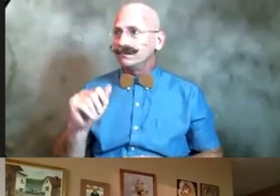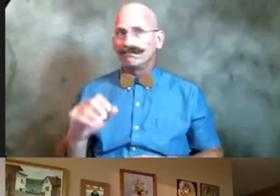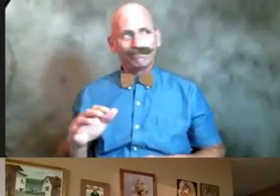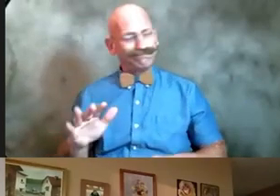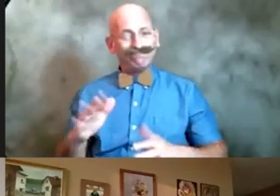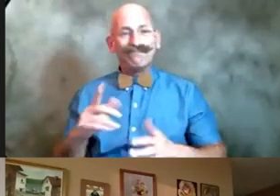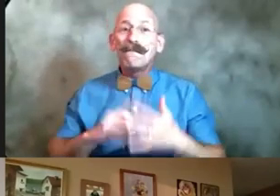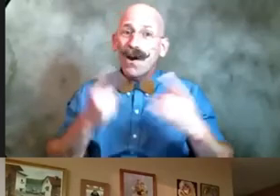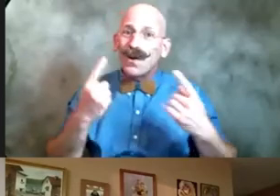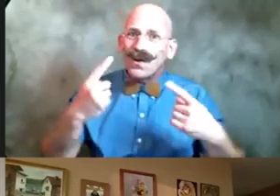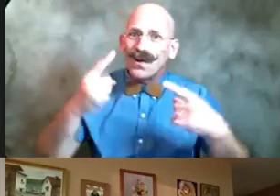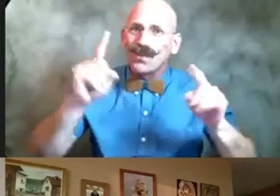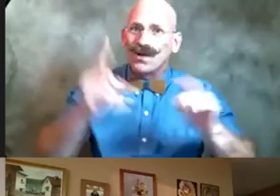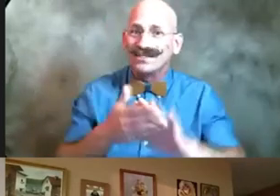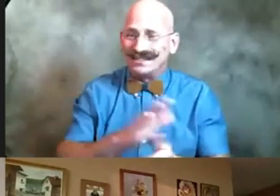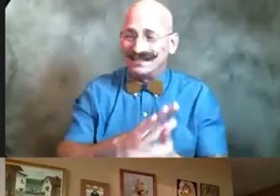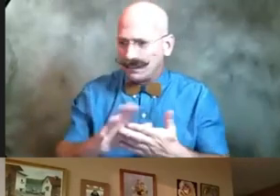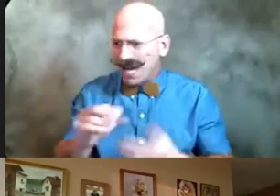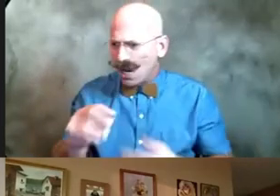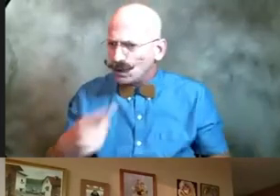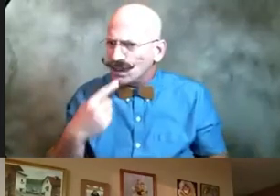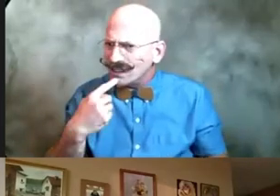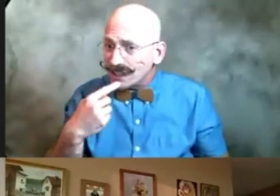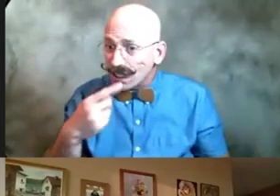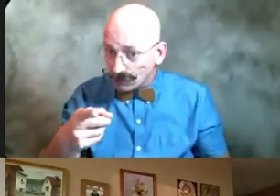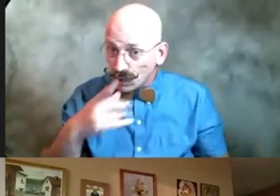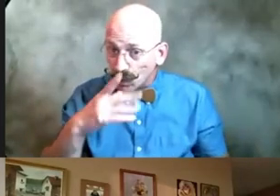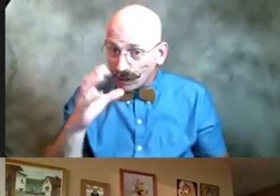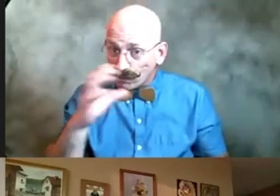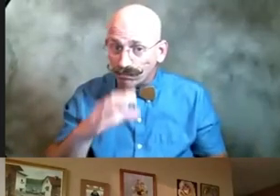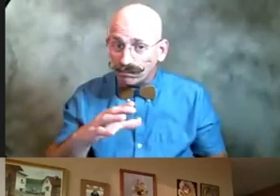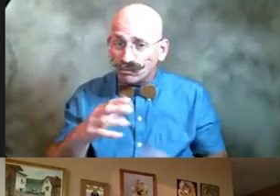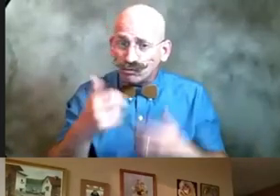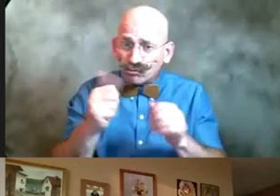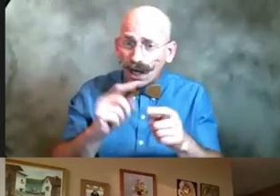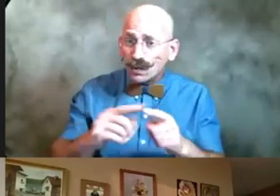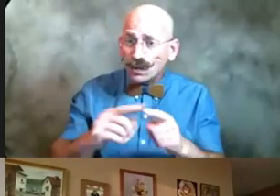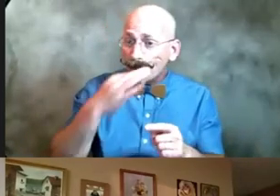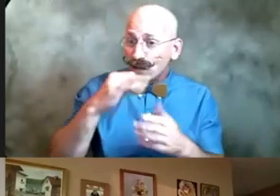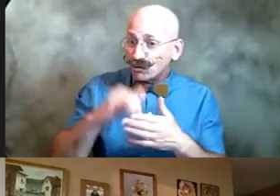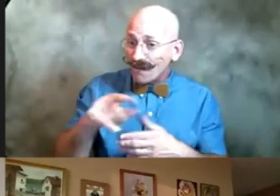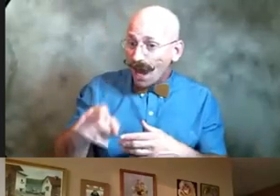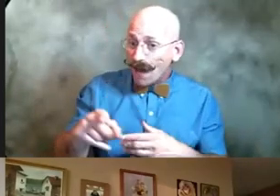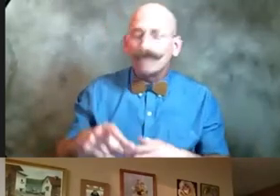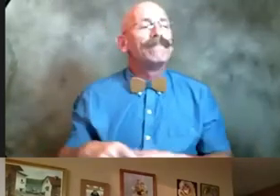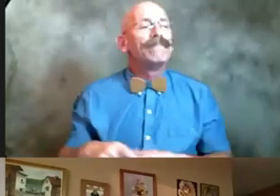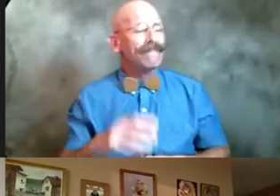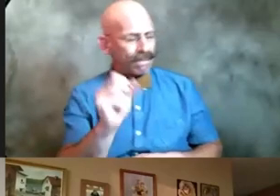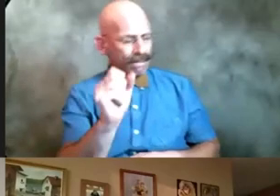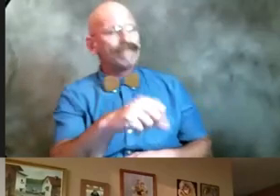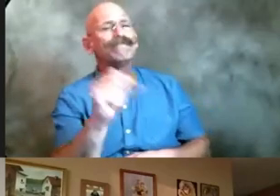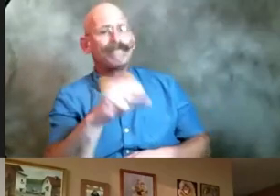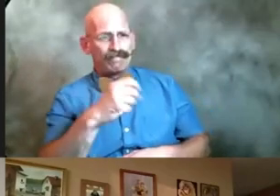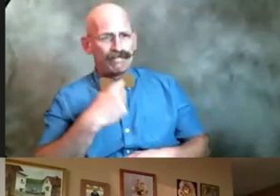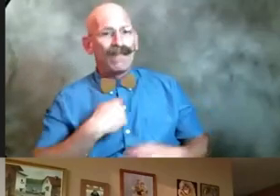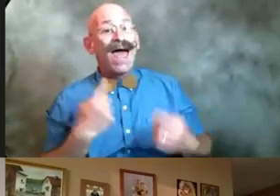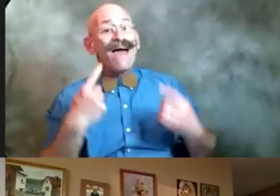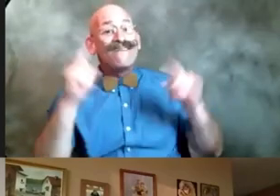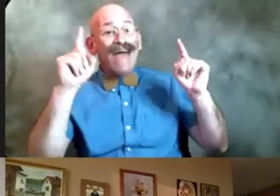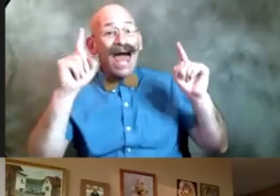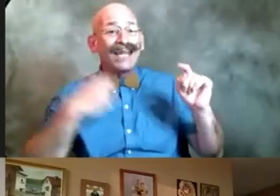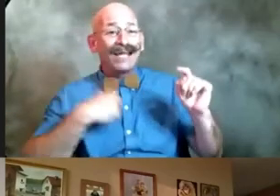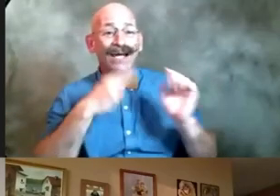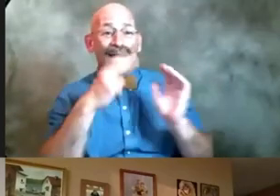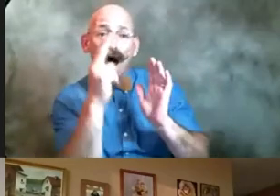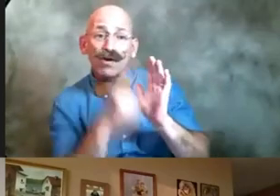but it's you said dart you were even trying to trying to master that a bit more you know trying to yeah i finally read the book about line breaks